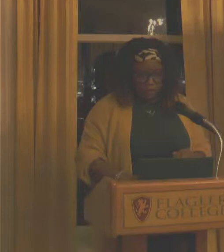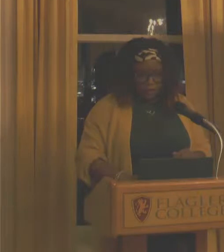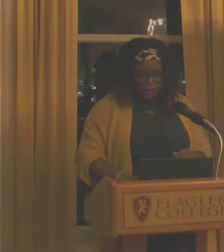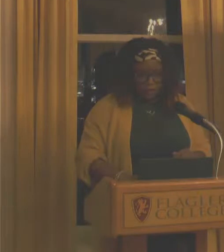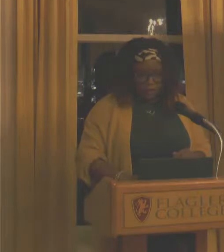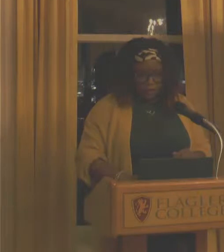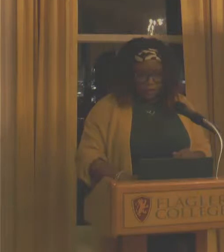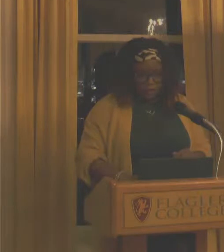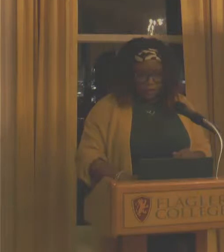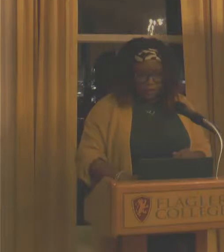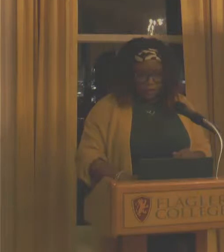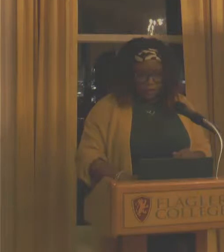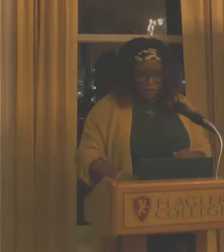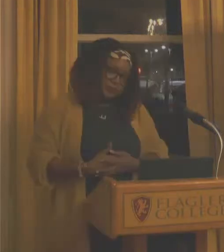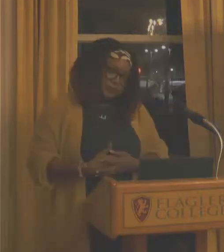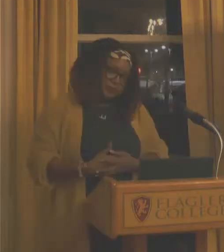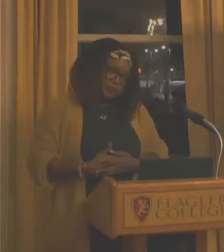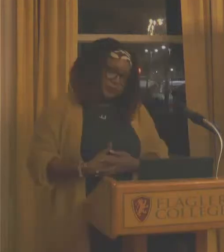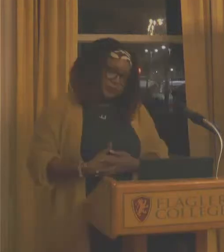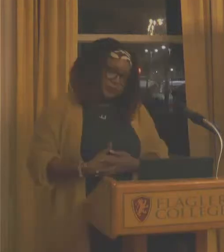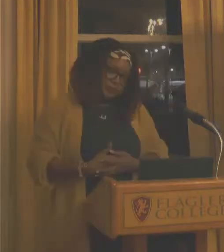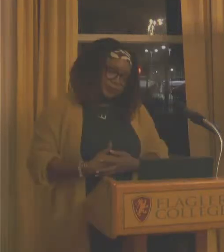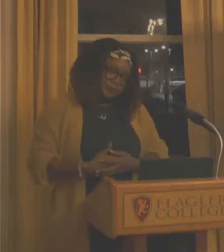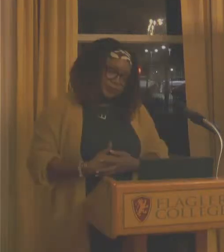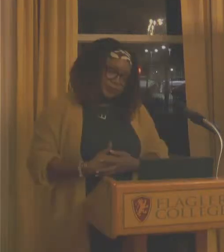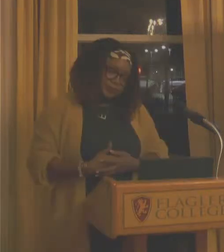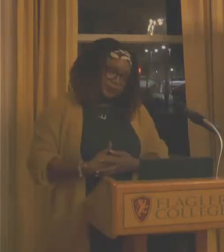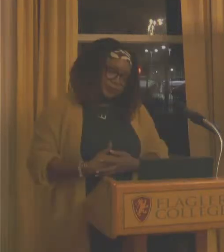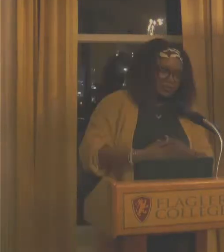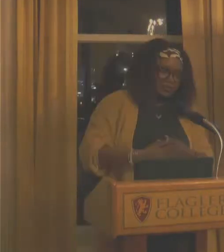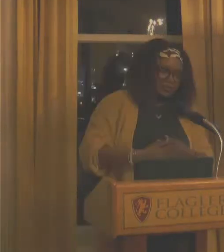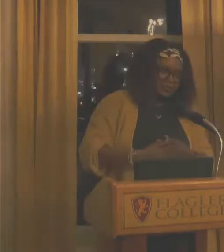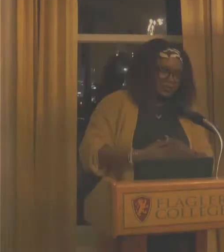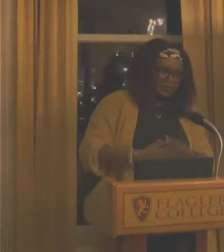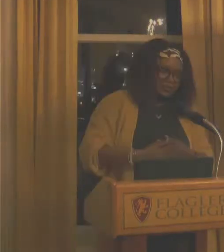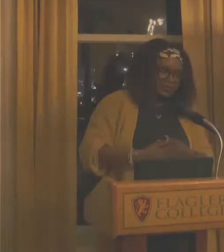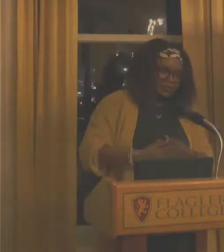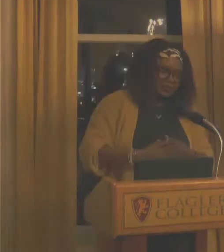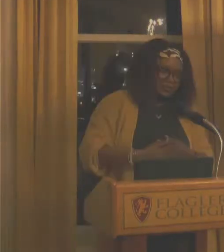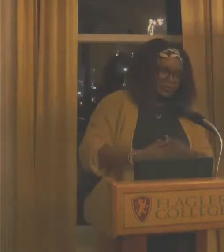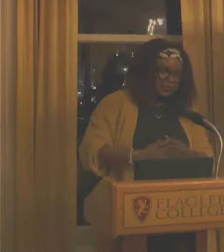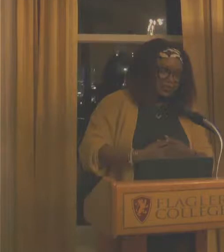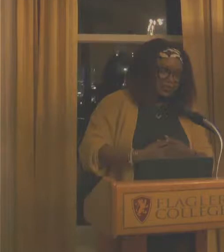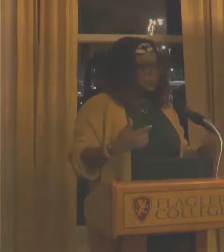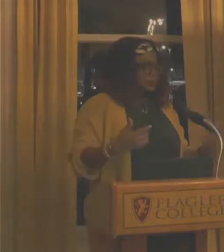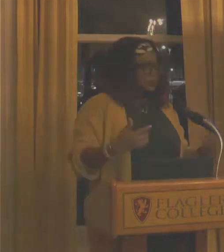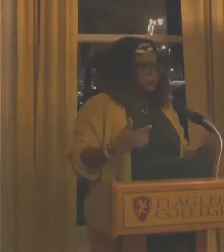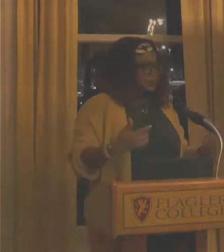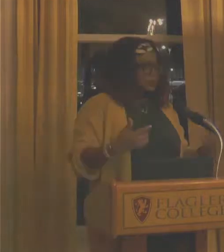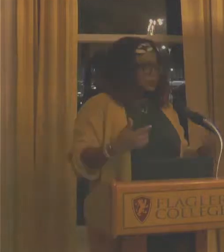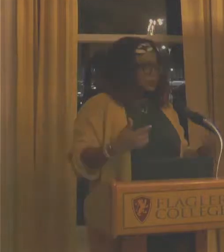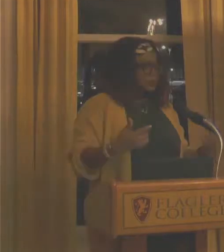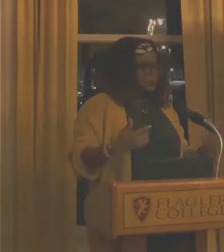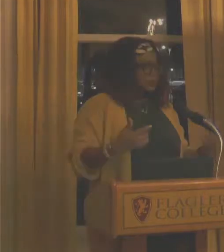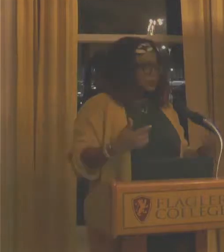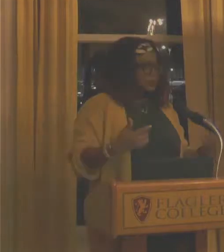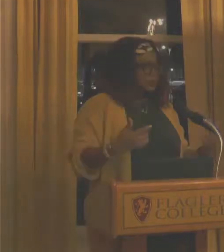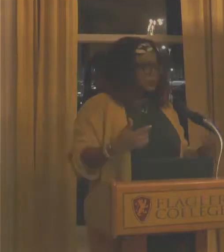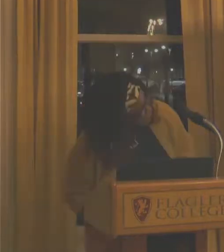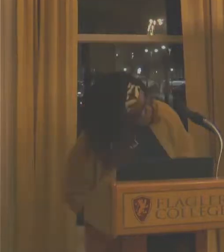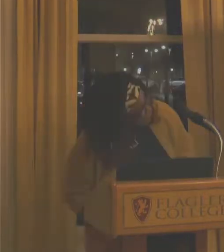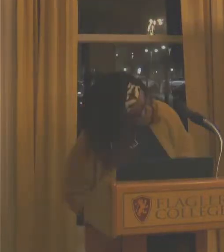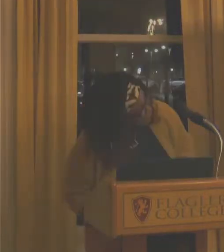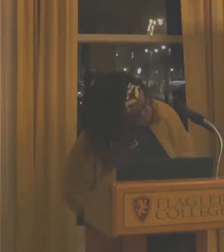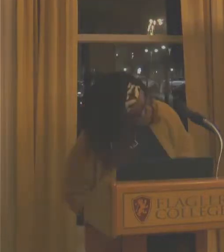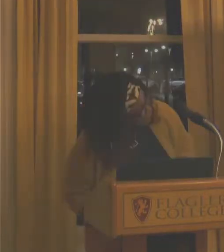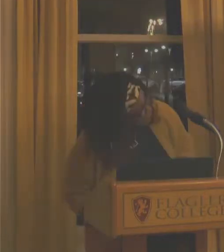Also in the house was this room. Um, again, I see, you know, I feel like we have been victims of language. I don't